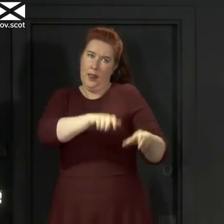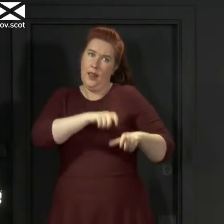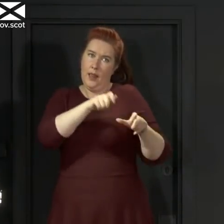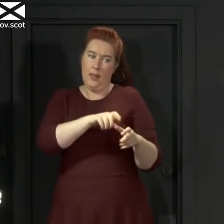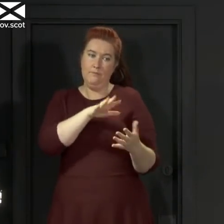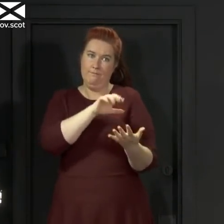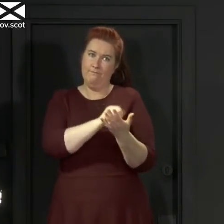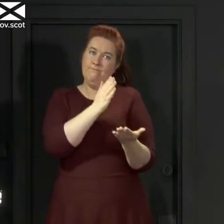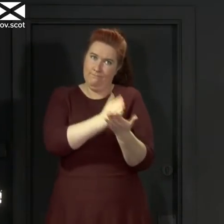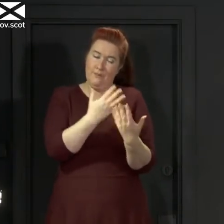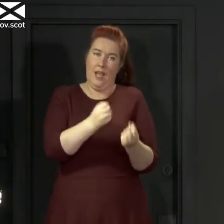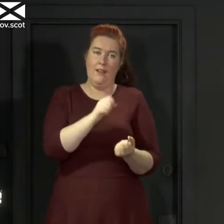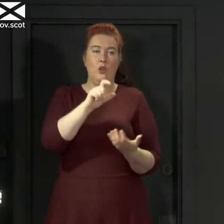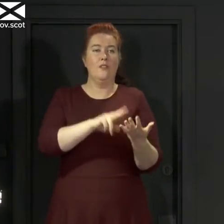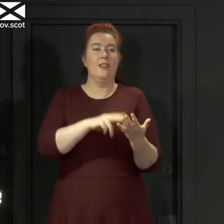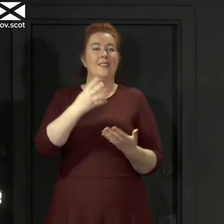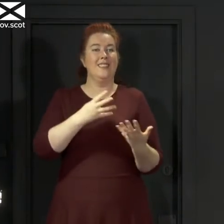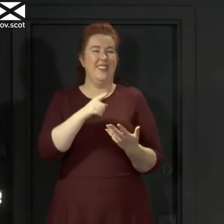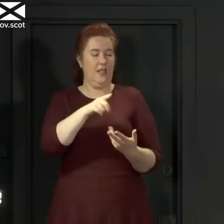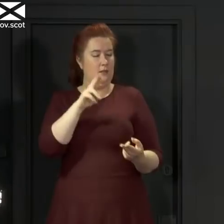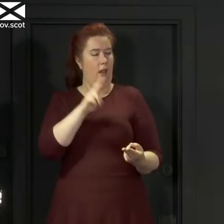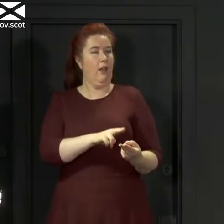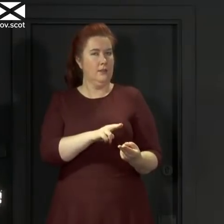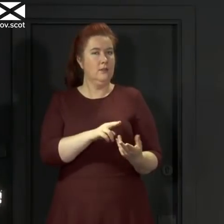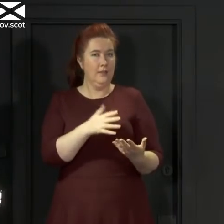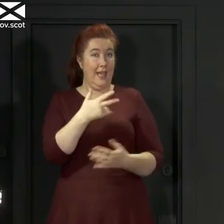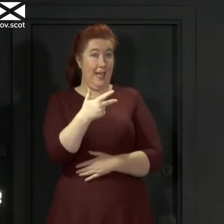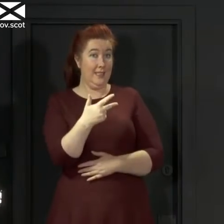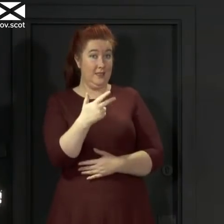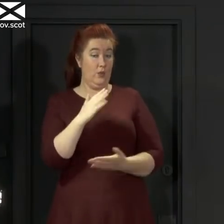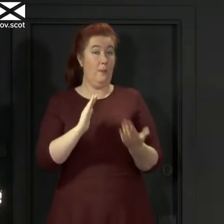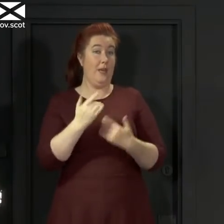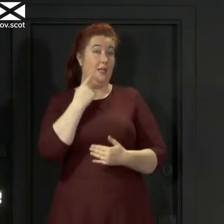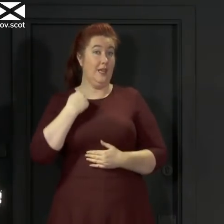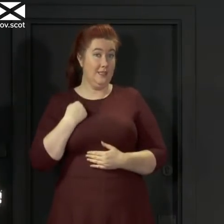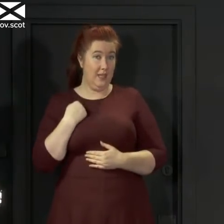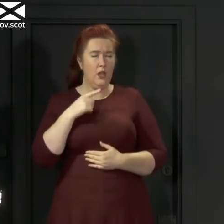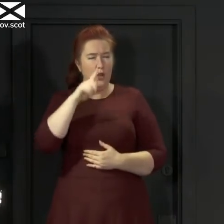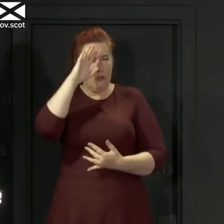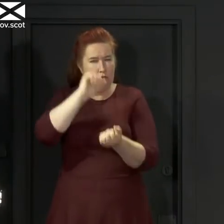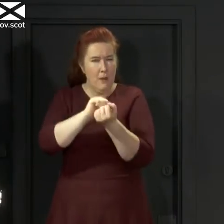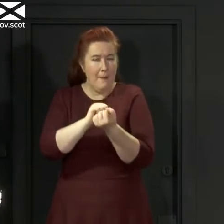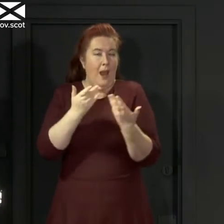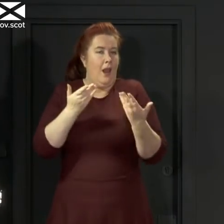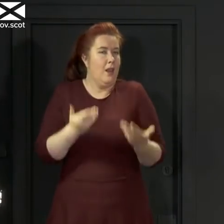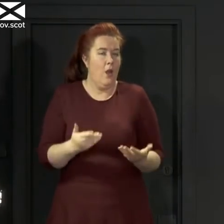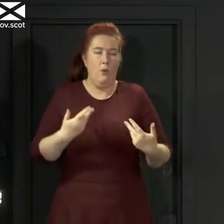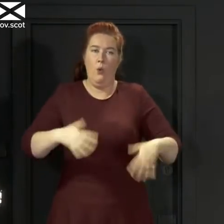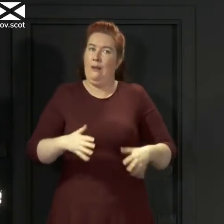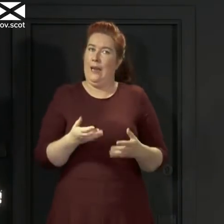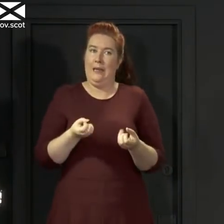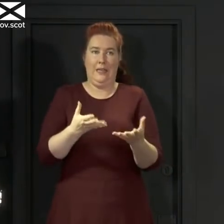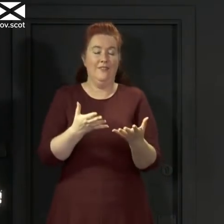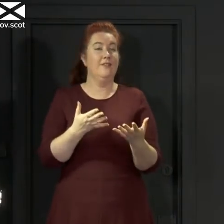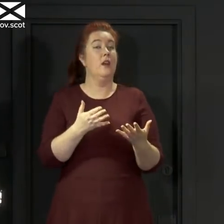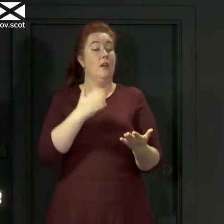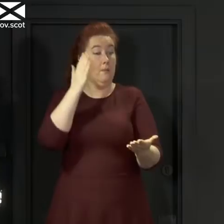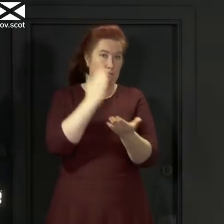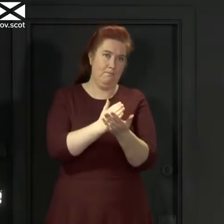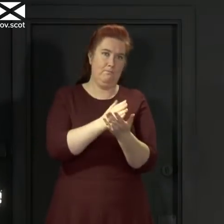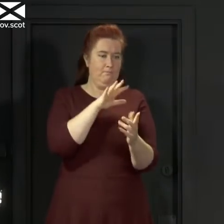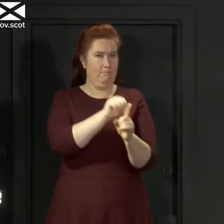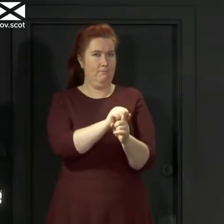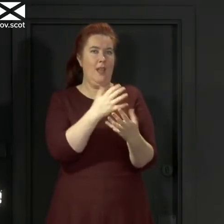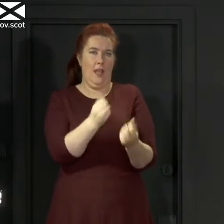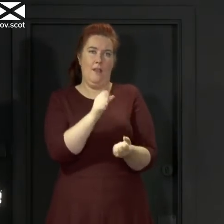which is eight fewer than yesterday. And you may remember from yesterday's briefing that we will now report figures for confirmed cases